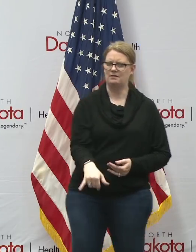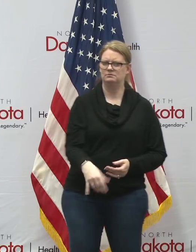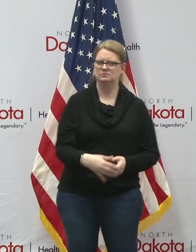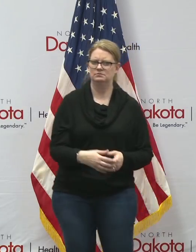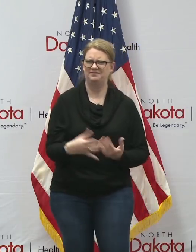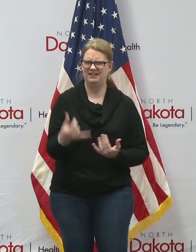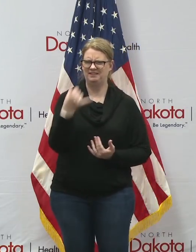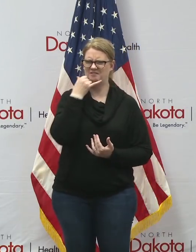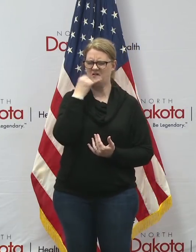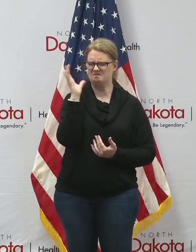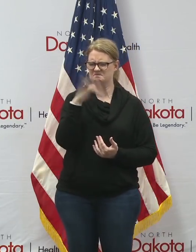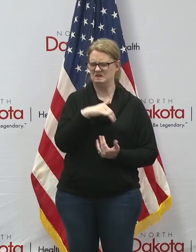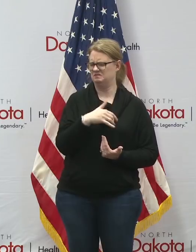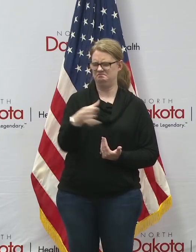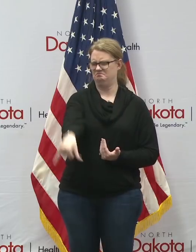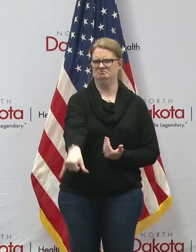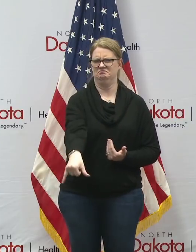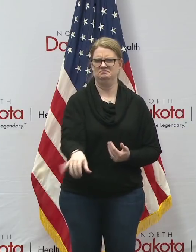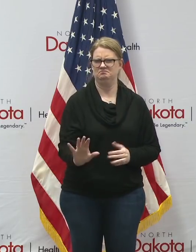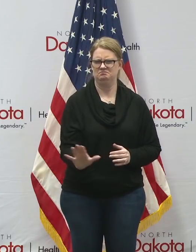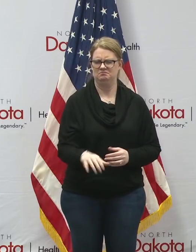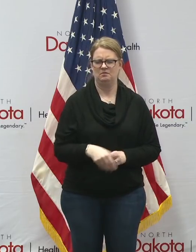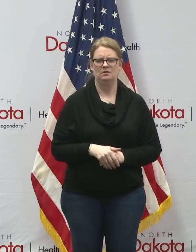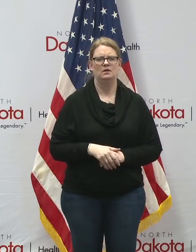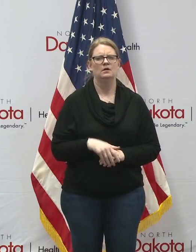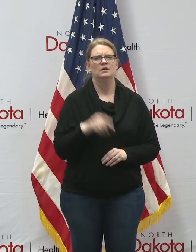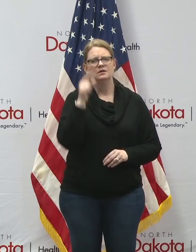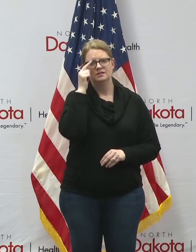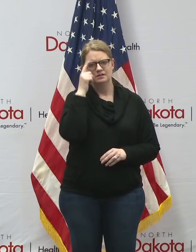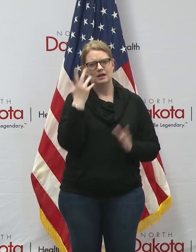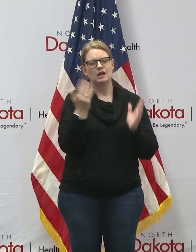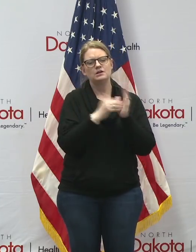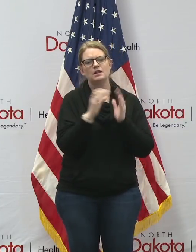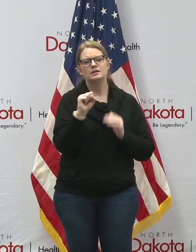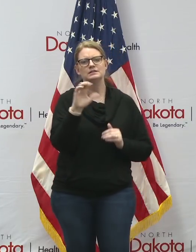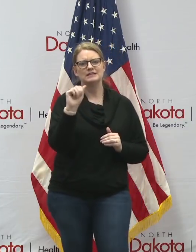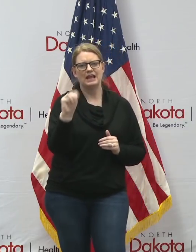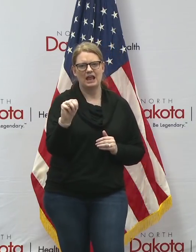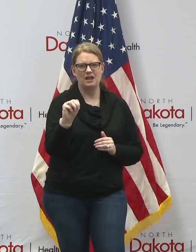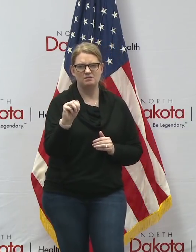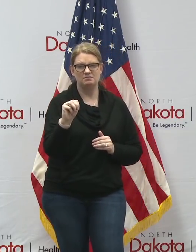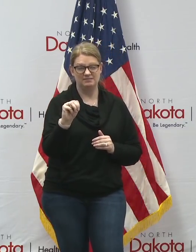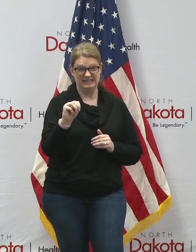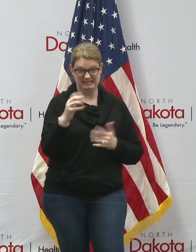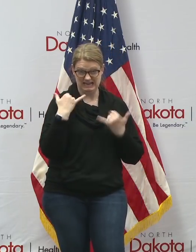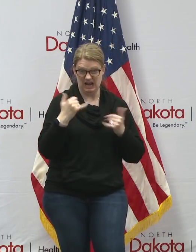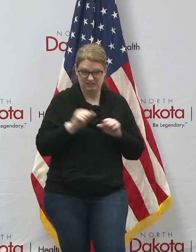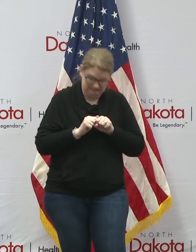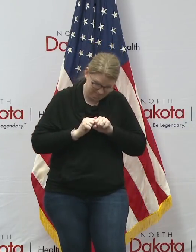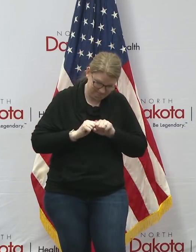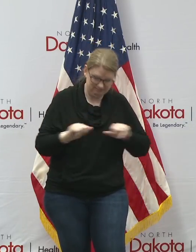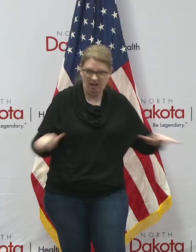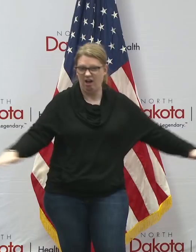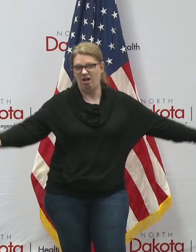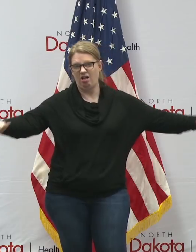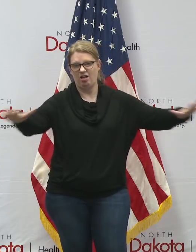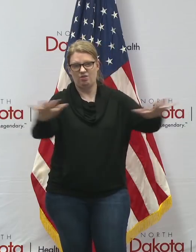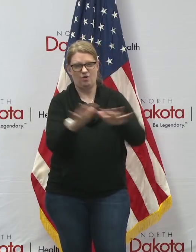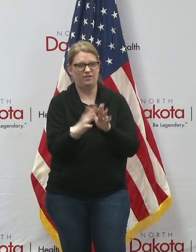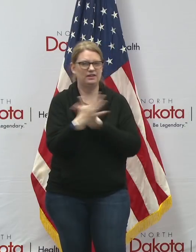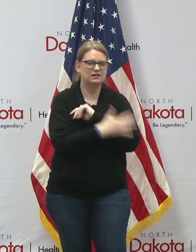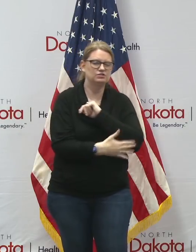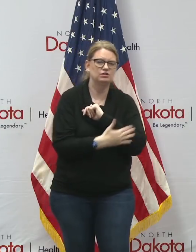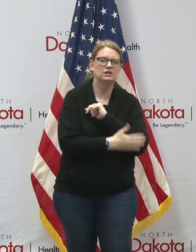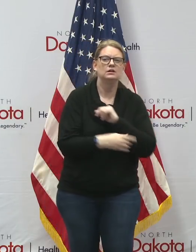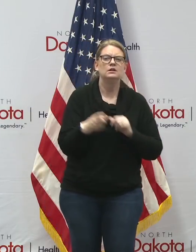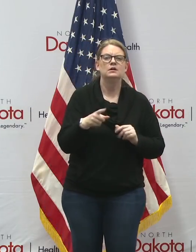scam that is going to come here to north dakota is sweeping the nation already and that is for those